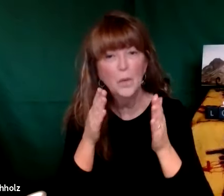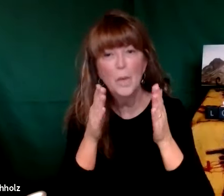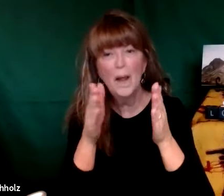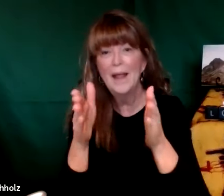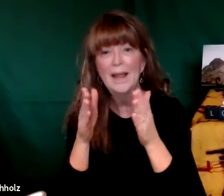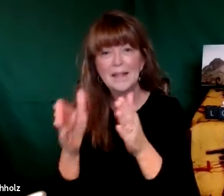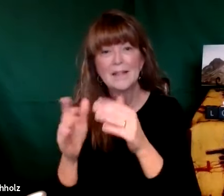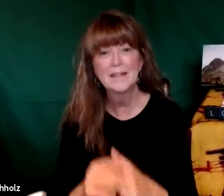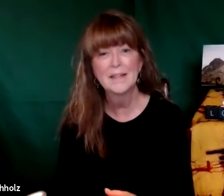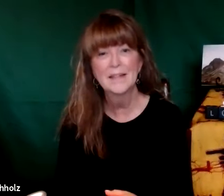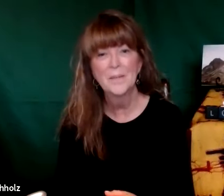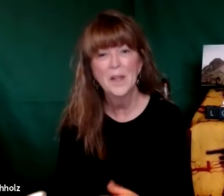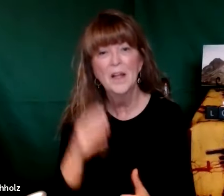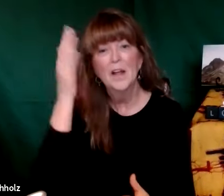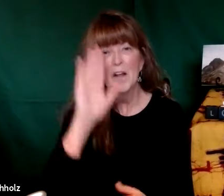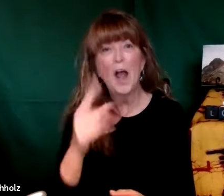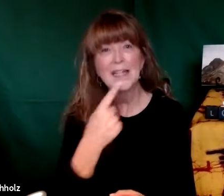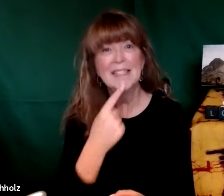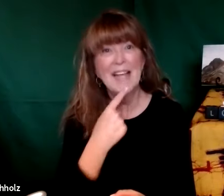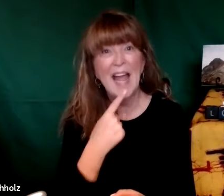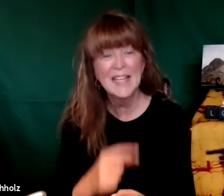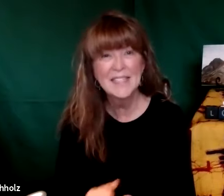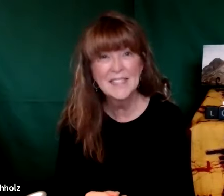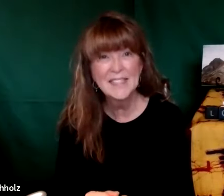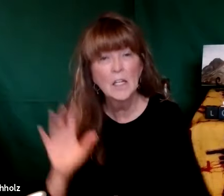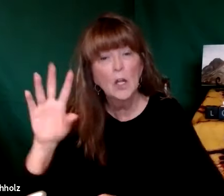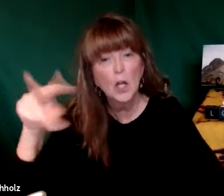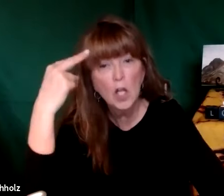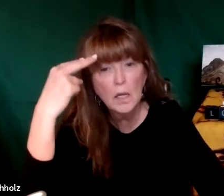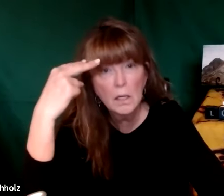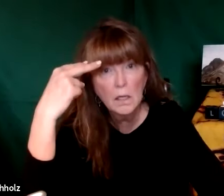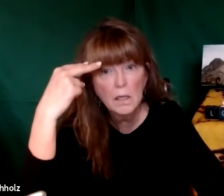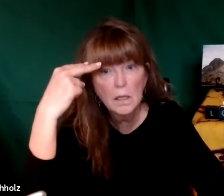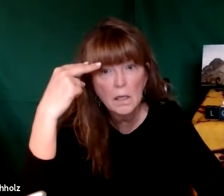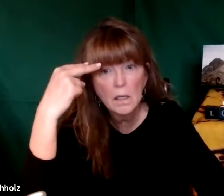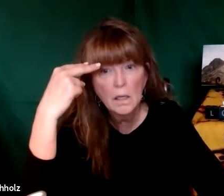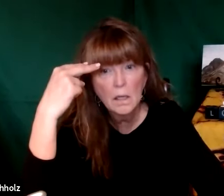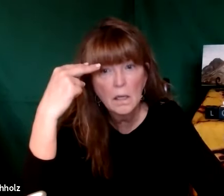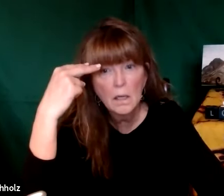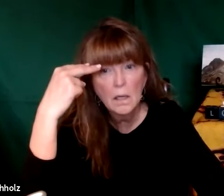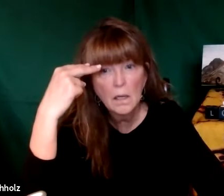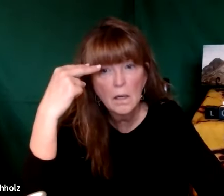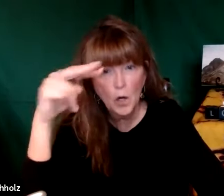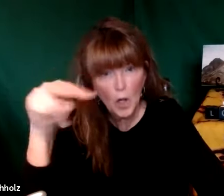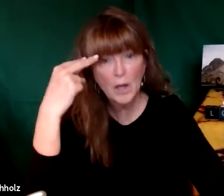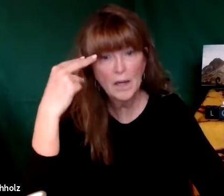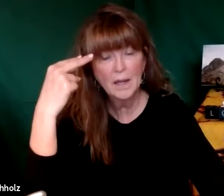and that's God God will bring God's word to us in a new way and God will say look